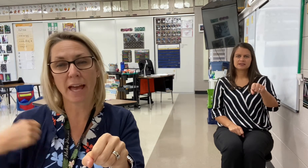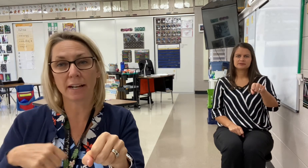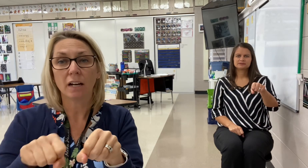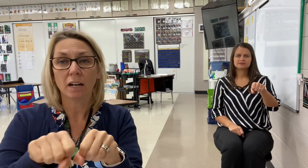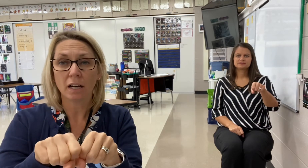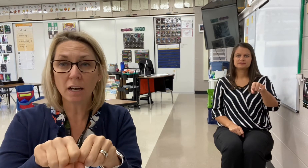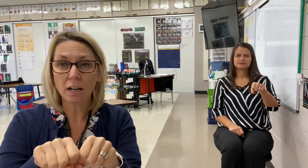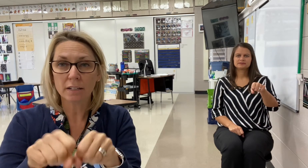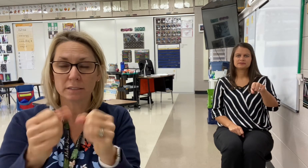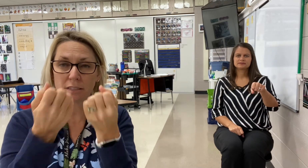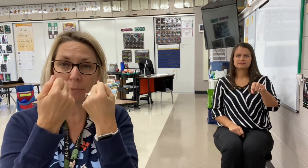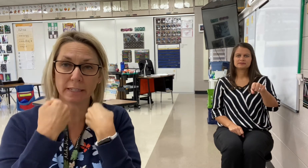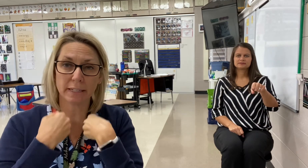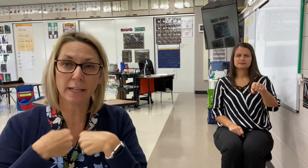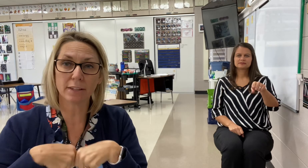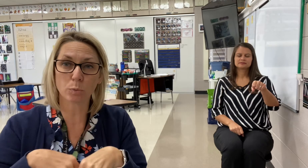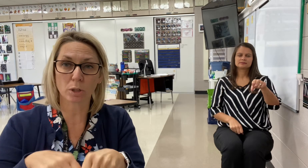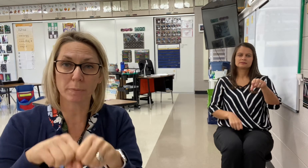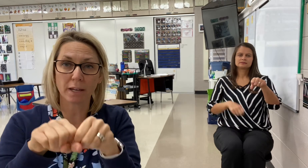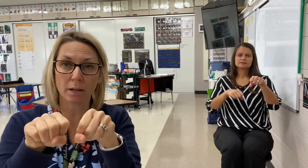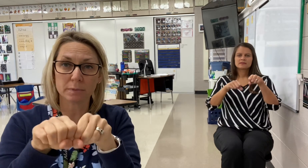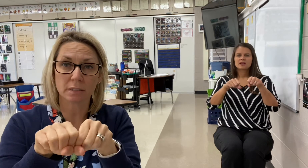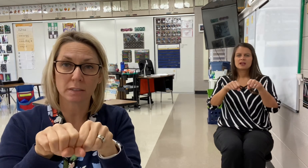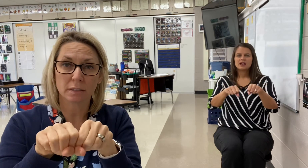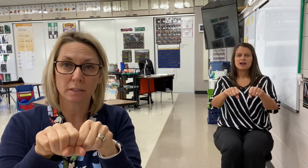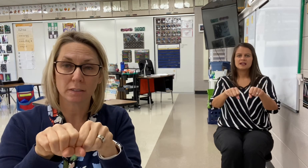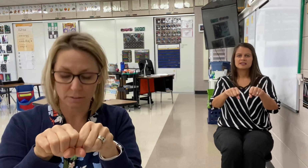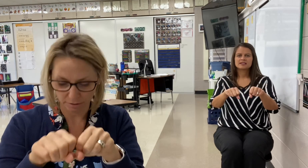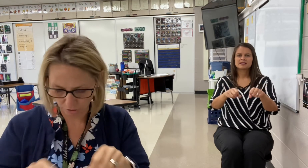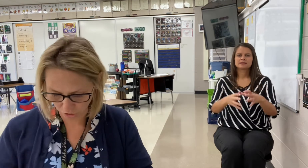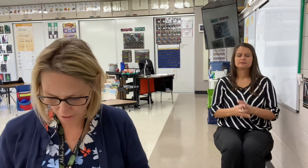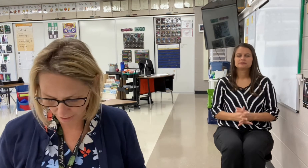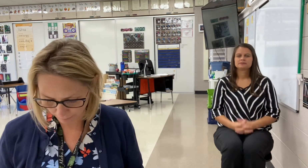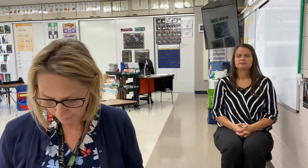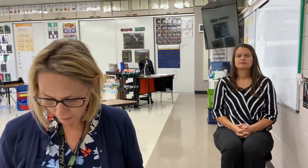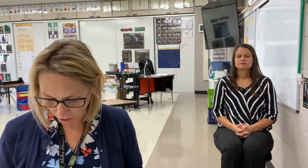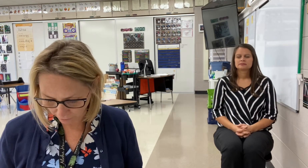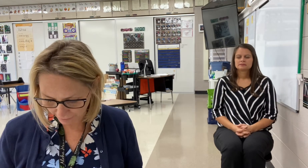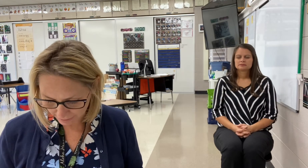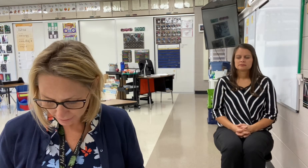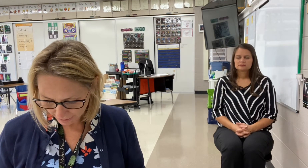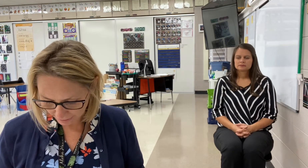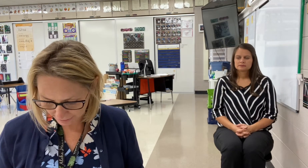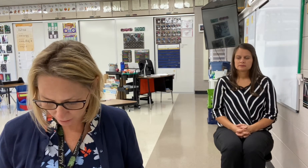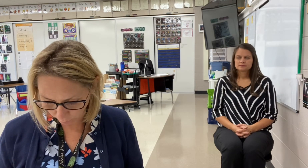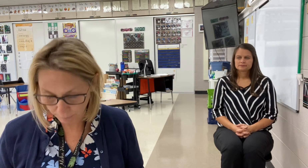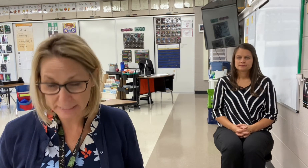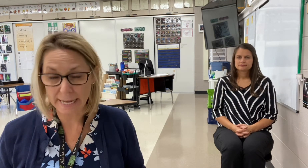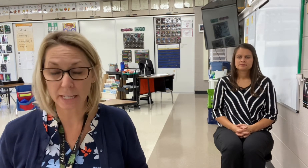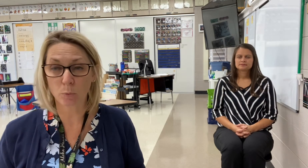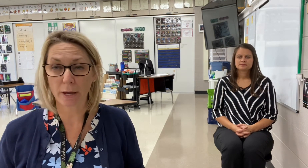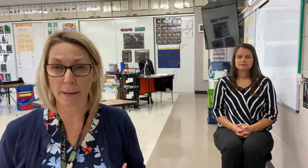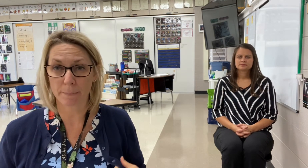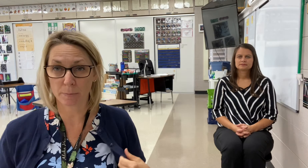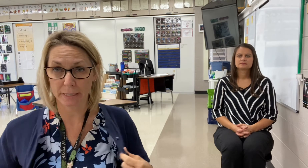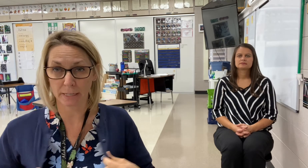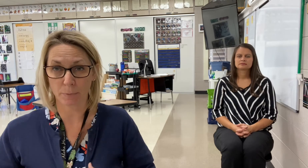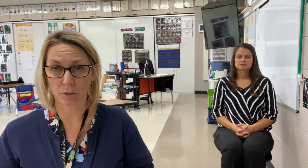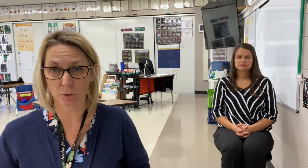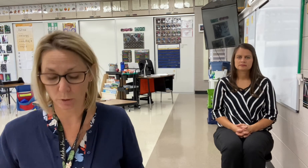Good job. All right. And now we're going to be taking away the beginning part of the word.